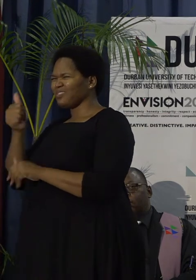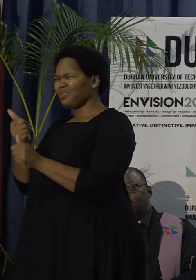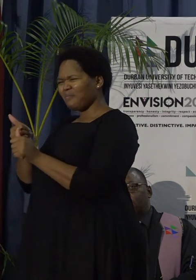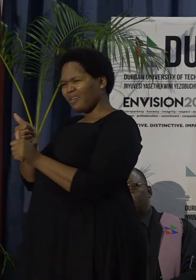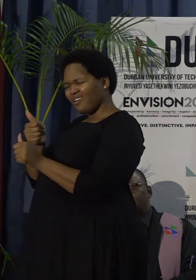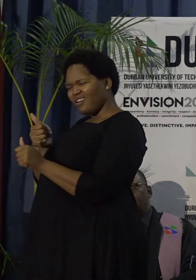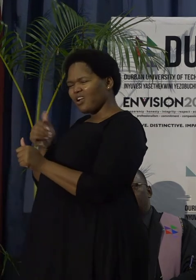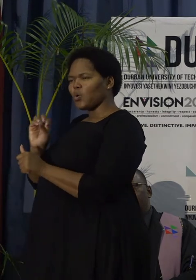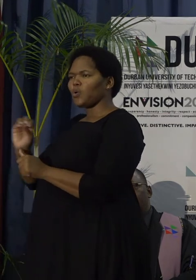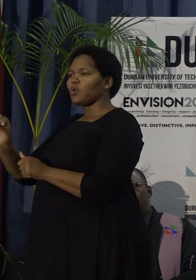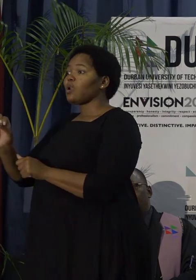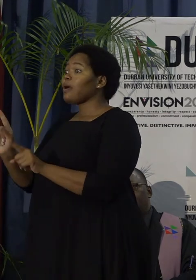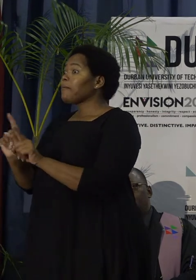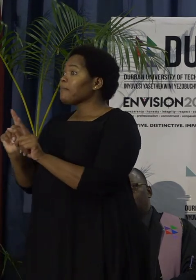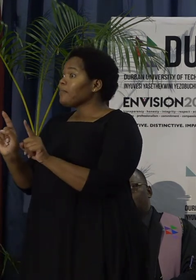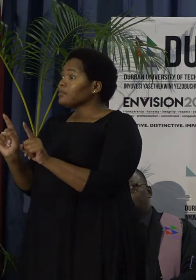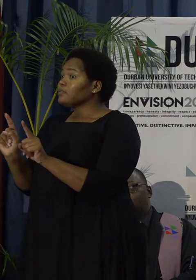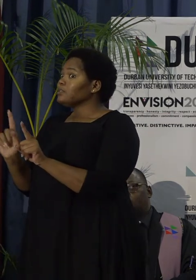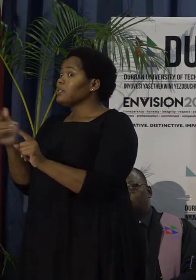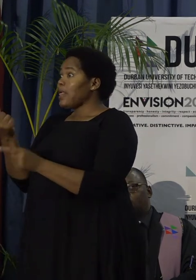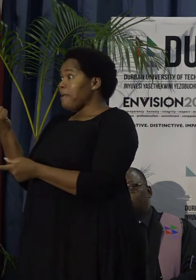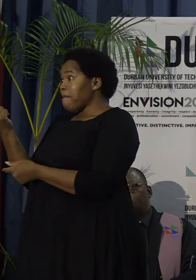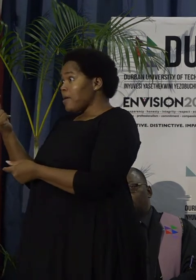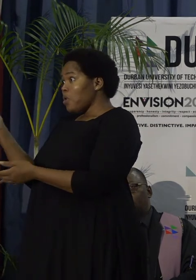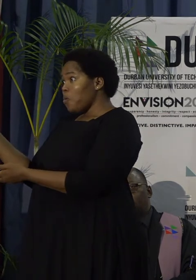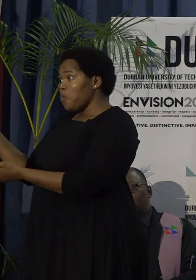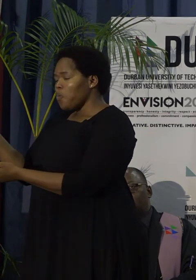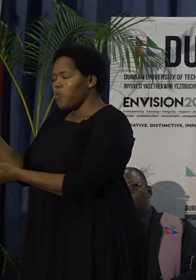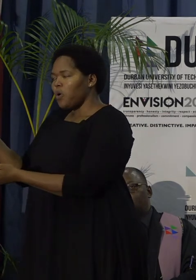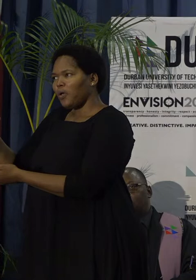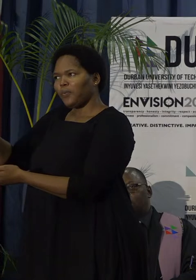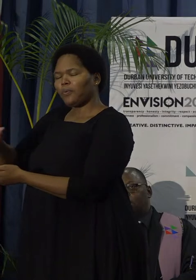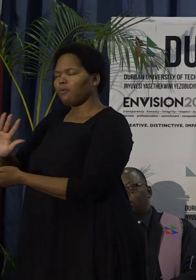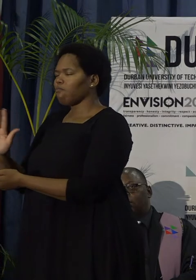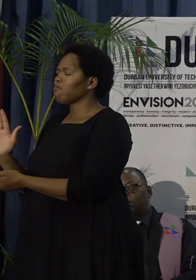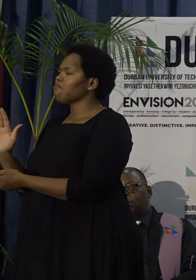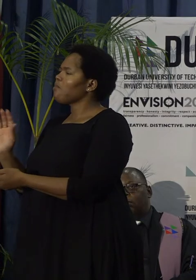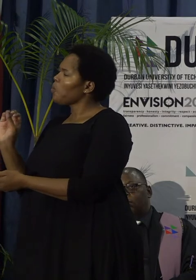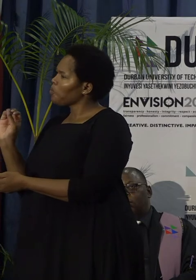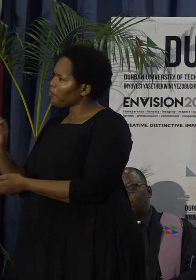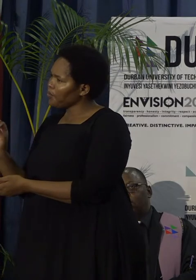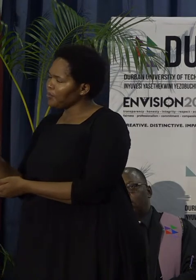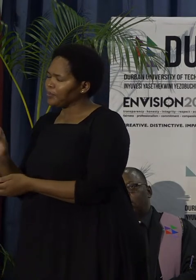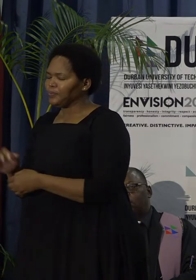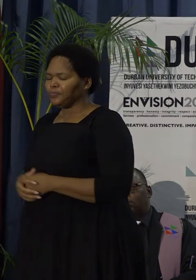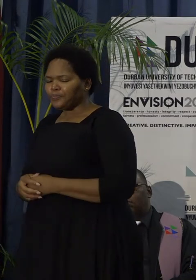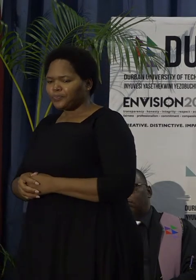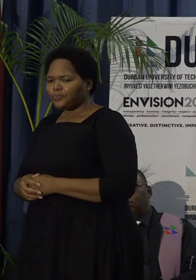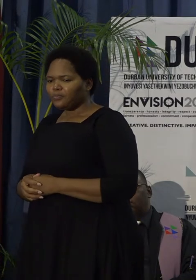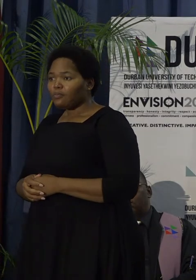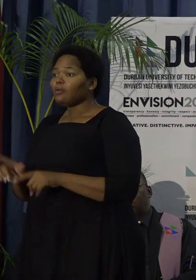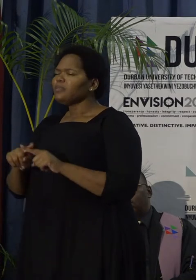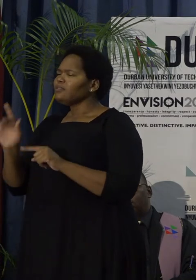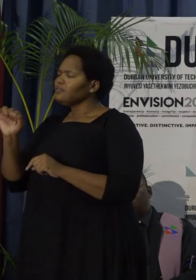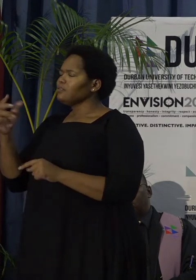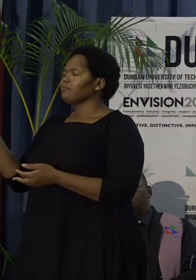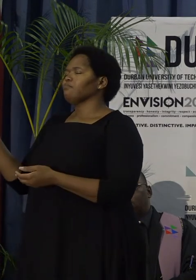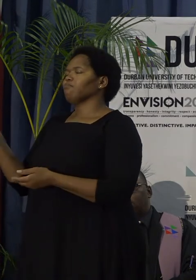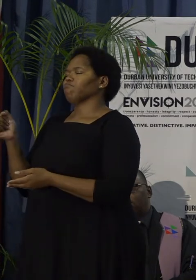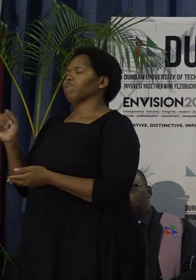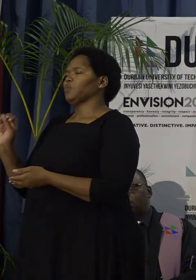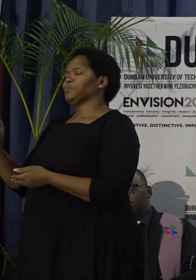but not because there is no money allocated to do that. There is money